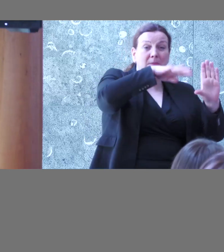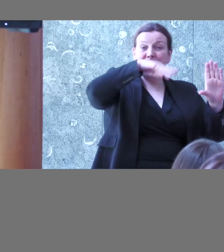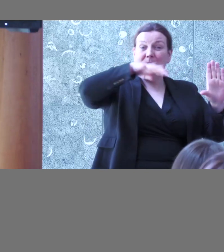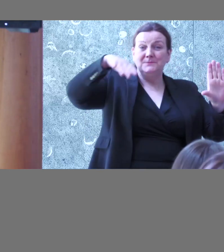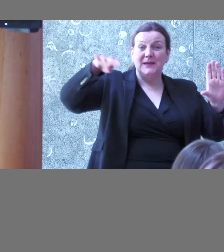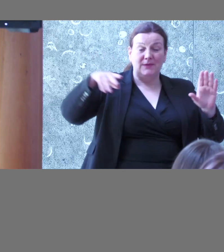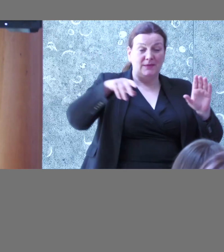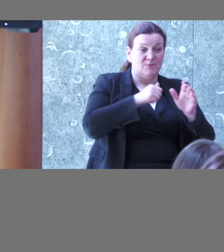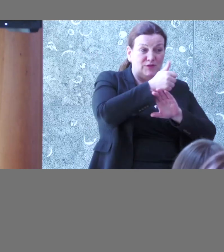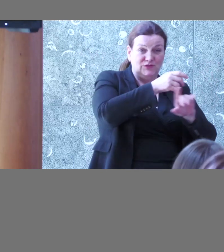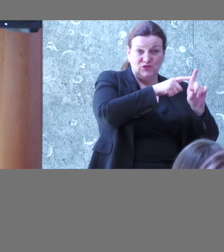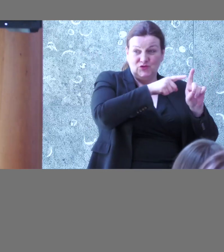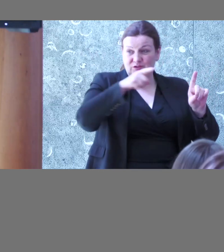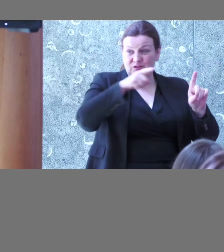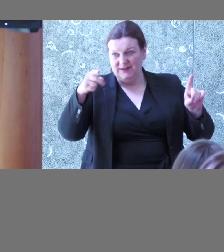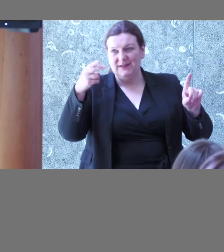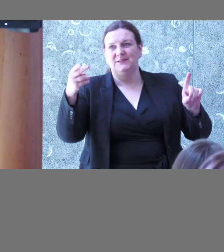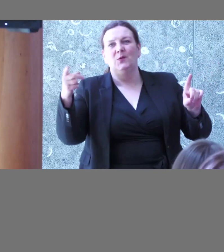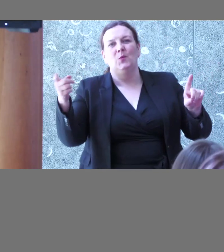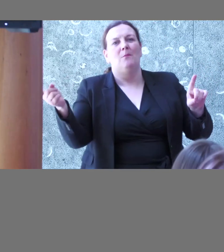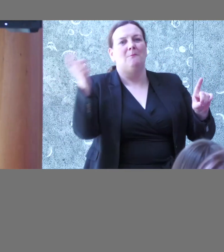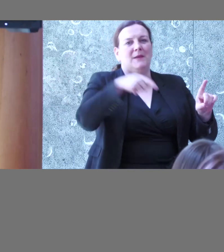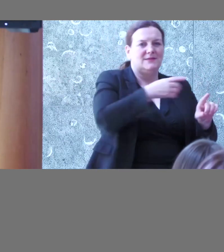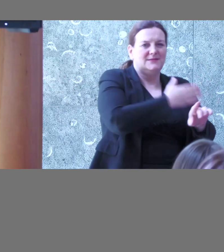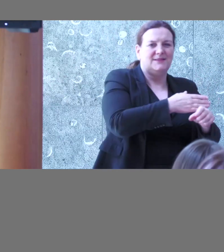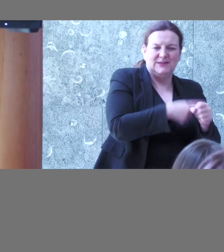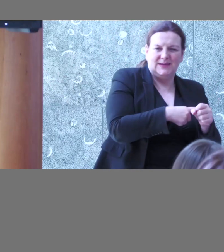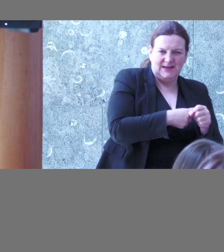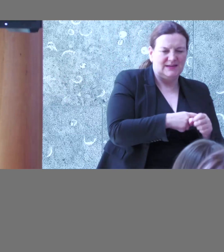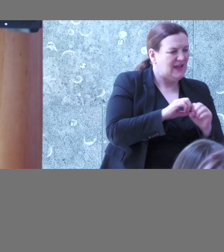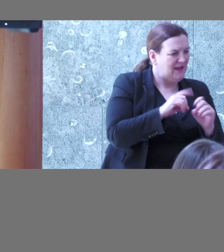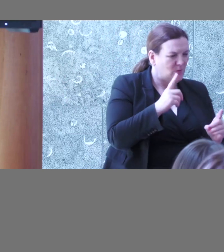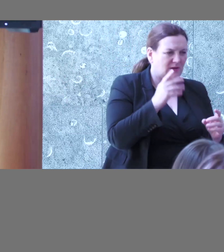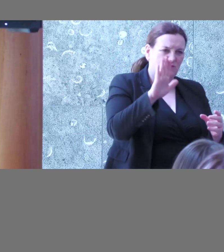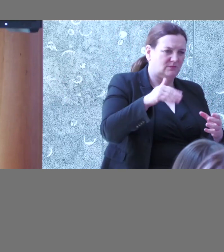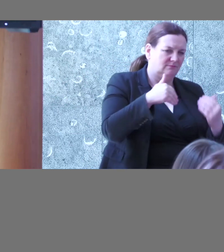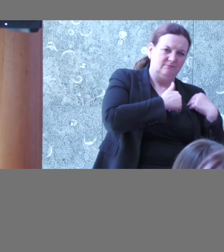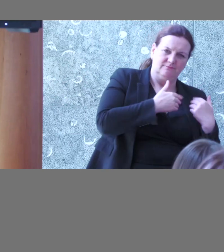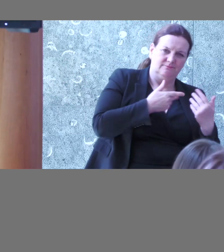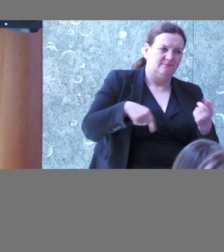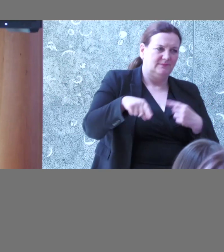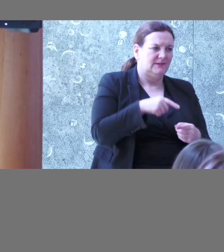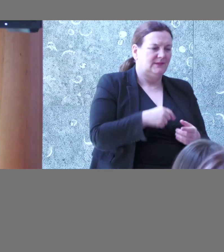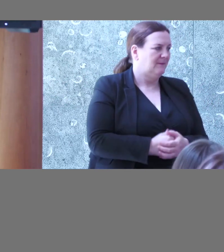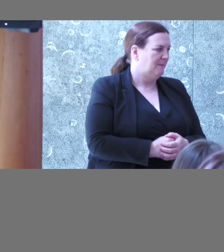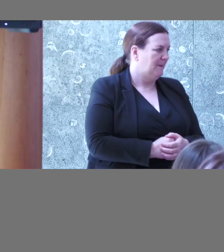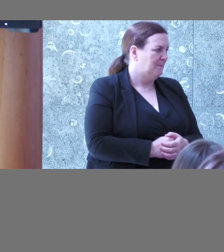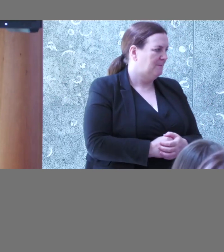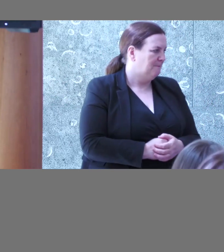very much is everyone has to play their part and I think that's another thing that you guys have all been calling out quite clearly today